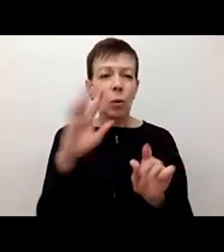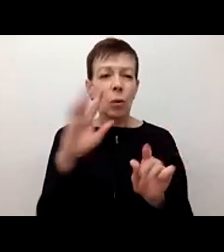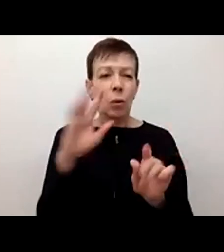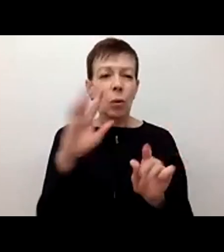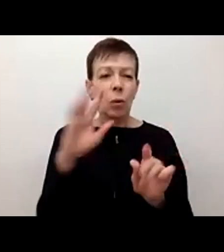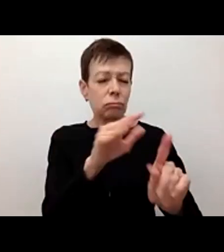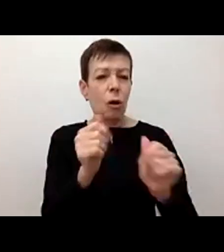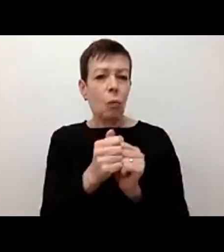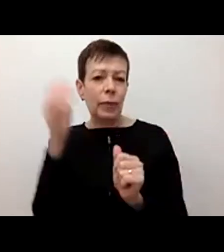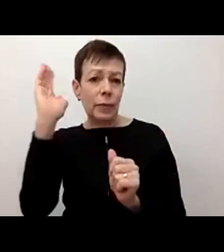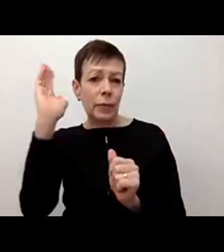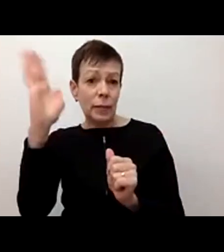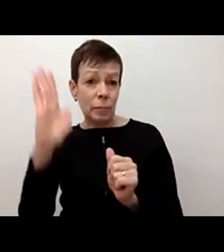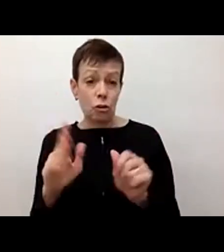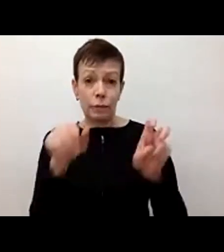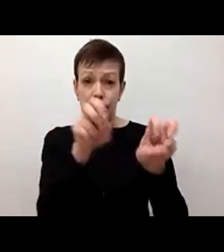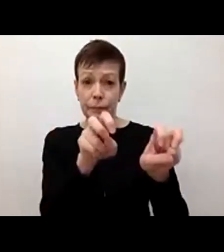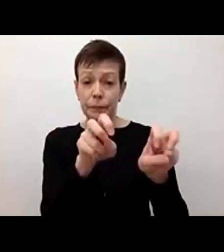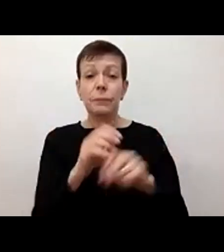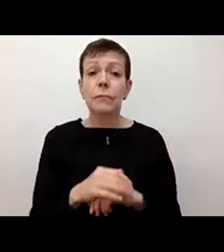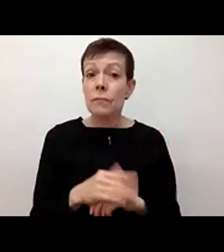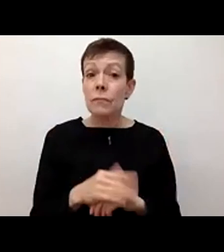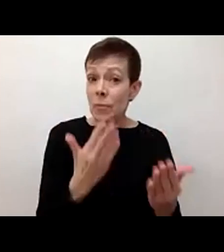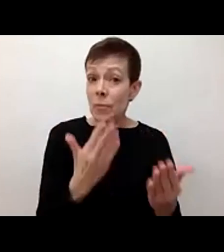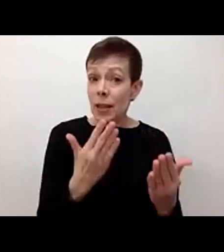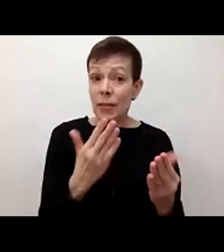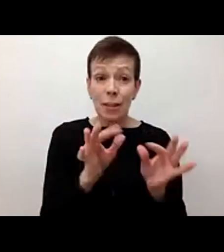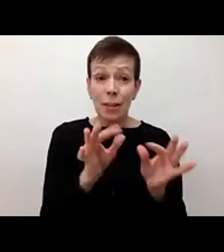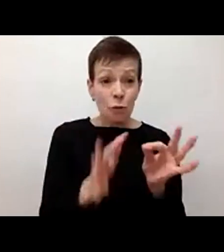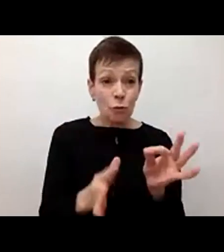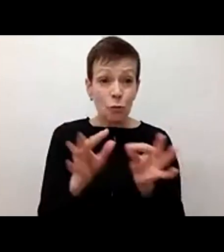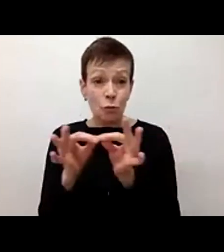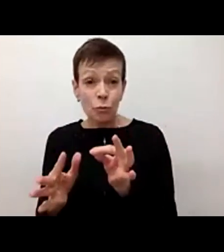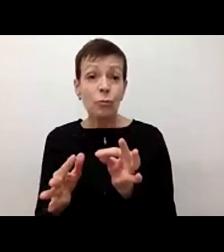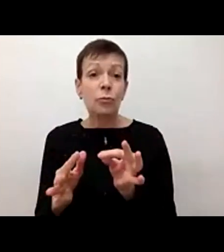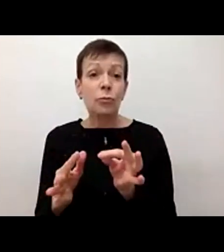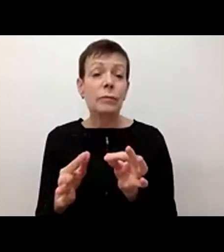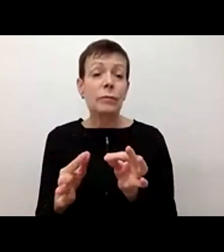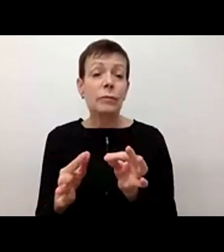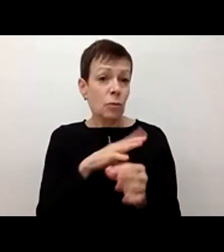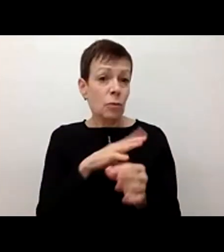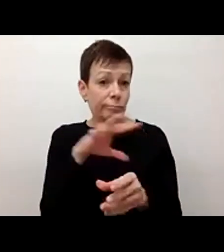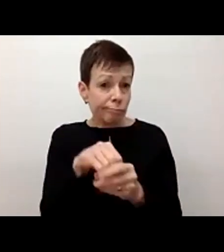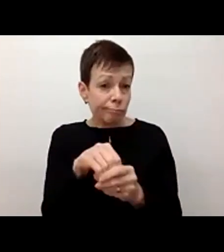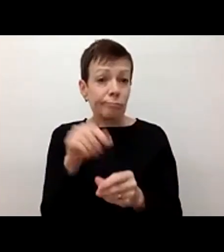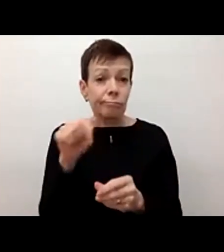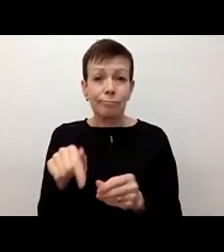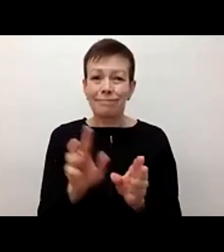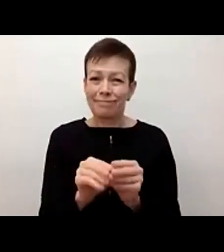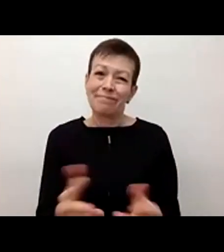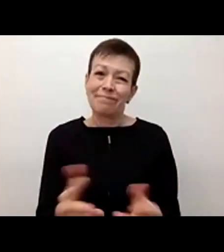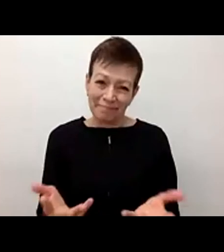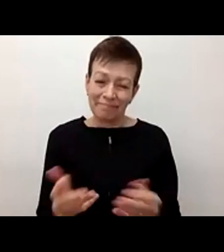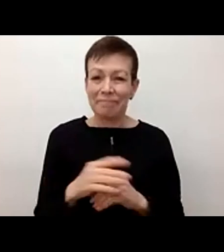at all times. We want to thank them for their contribution to the session and feel